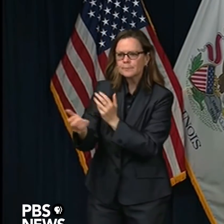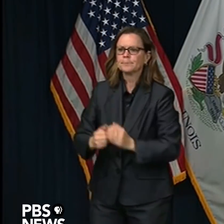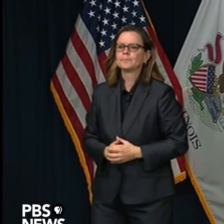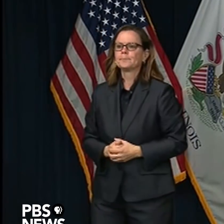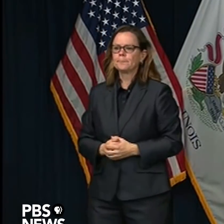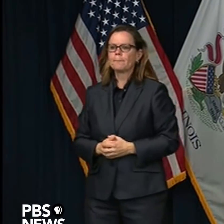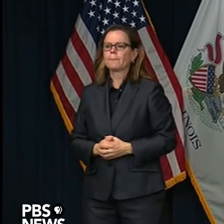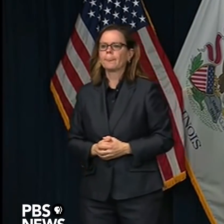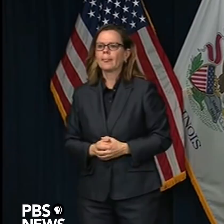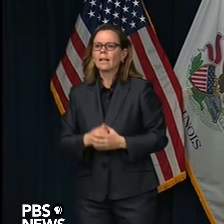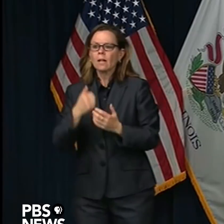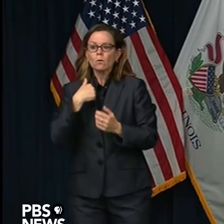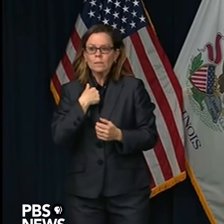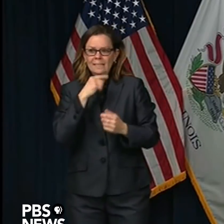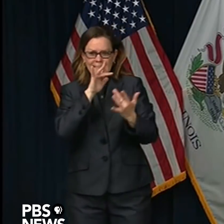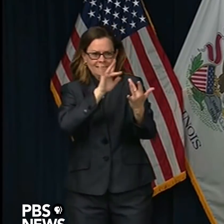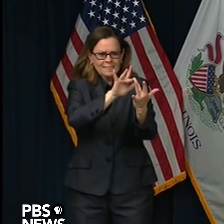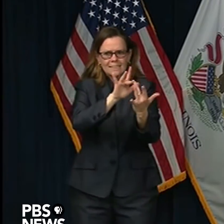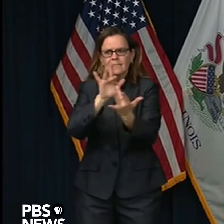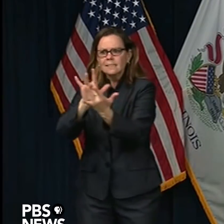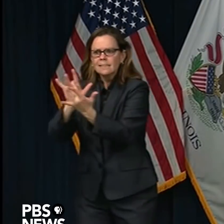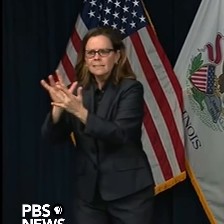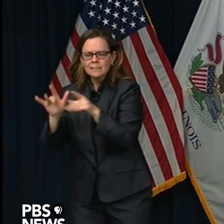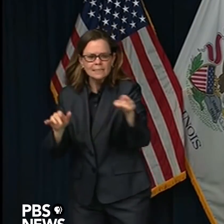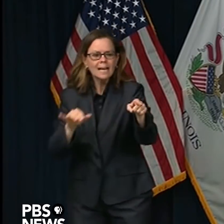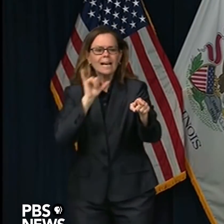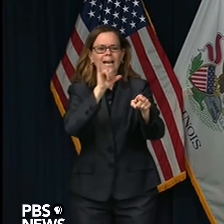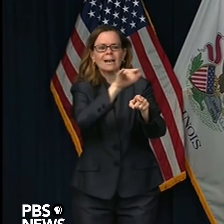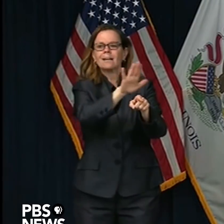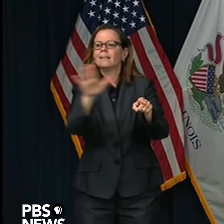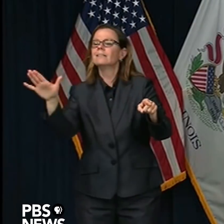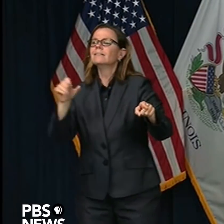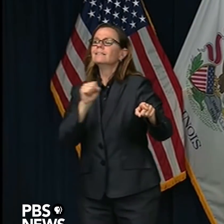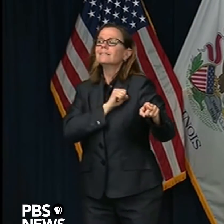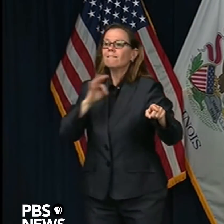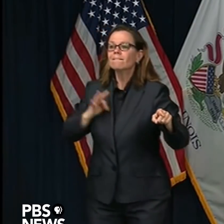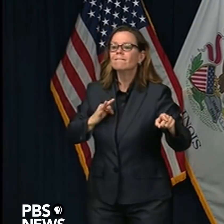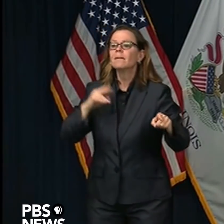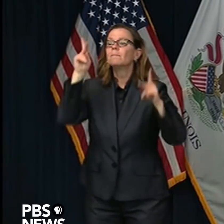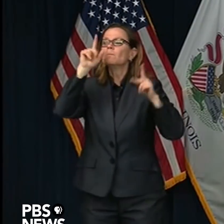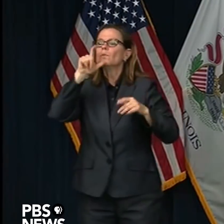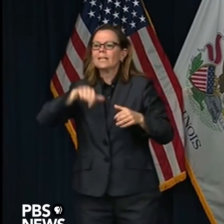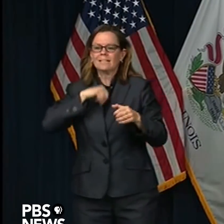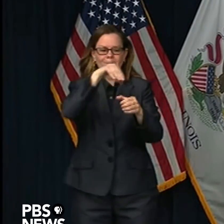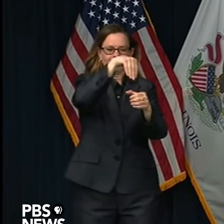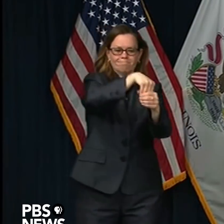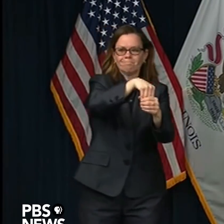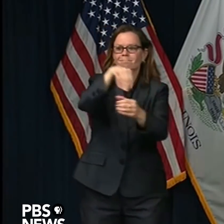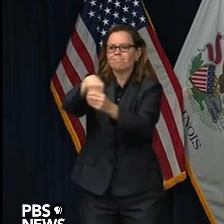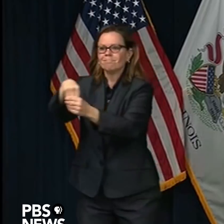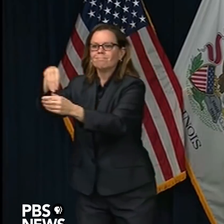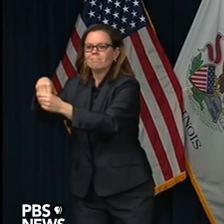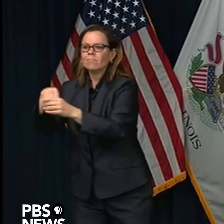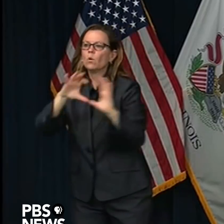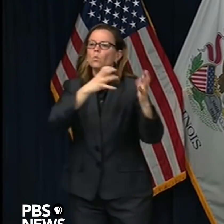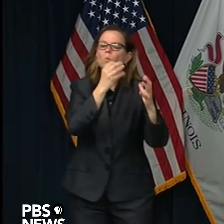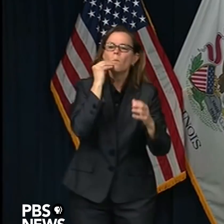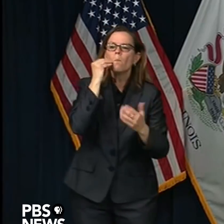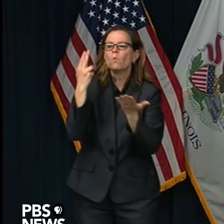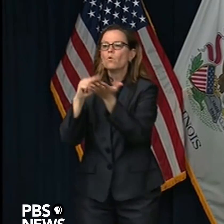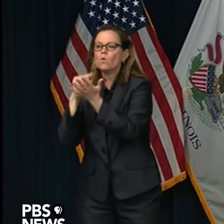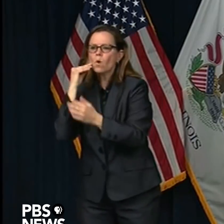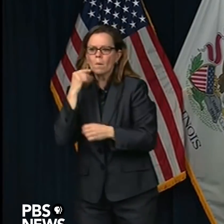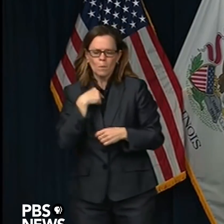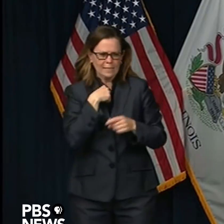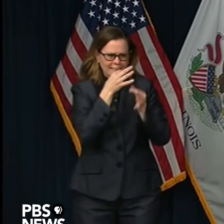to the staff, for residents who need it, and have a specific set of protocols around it whenever there